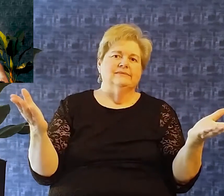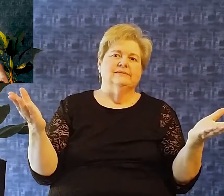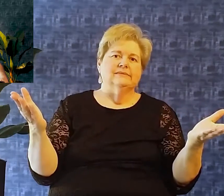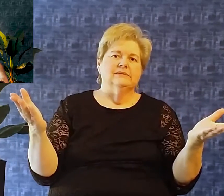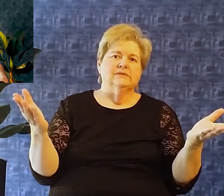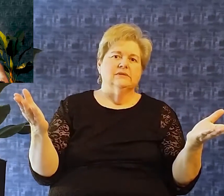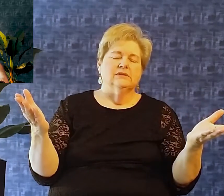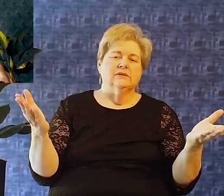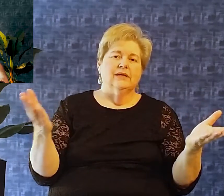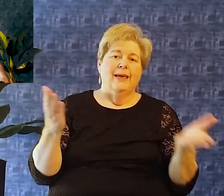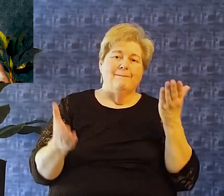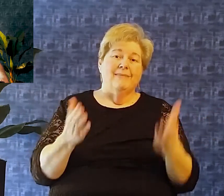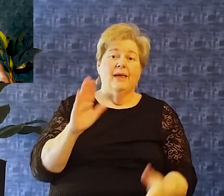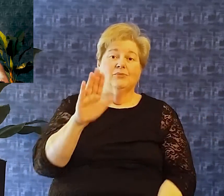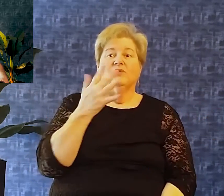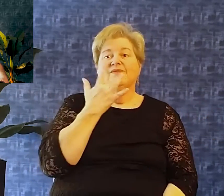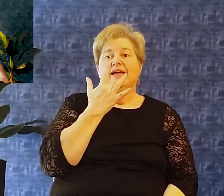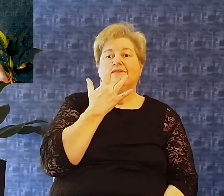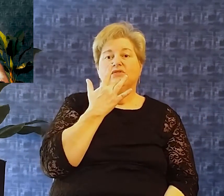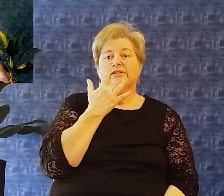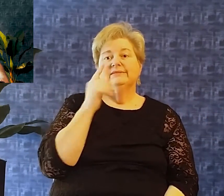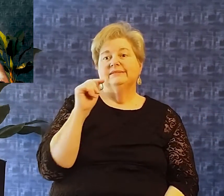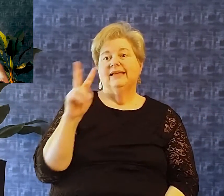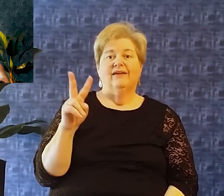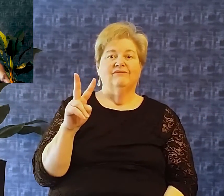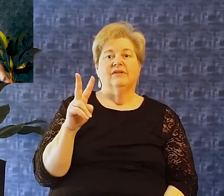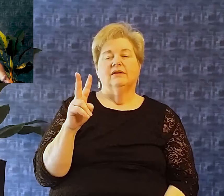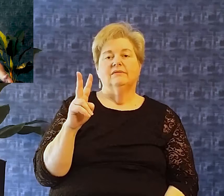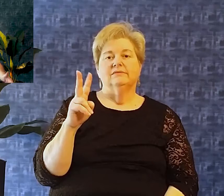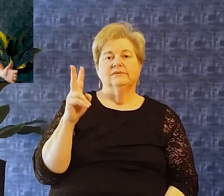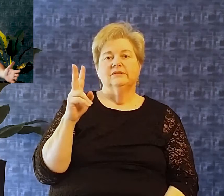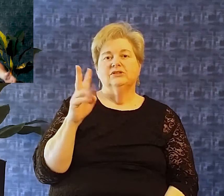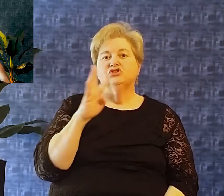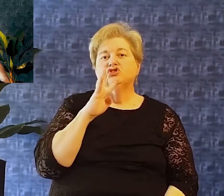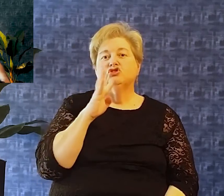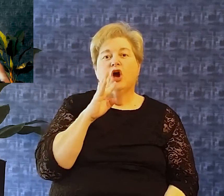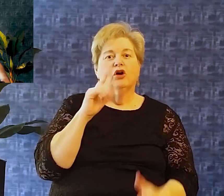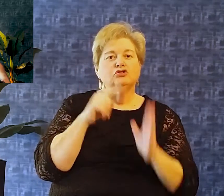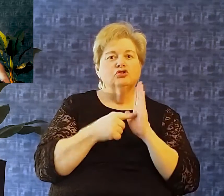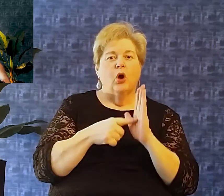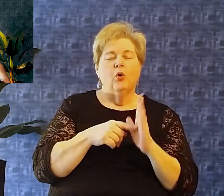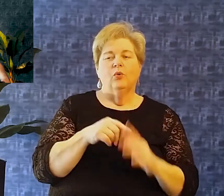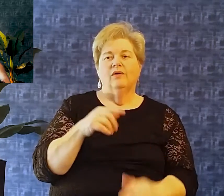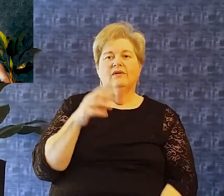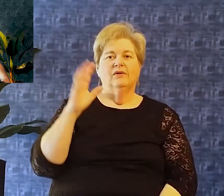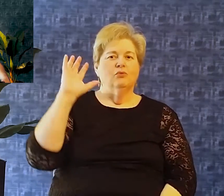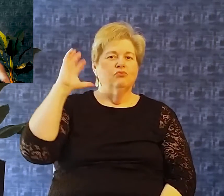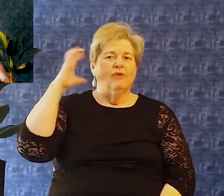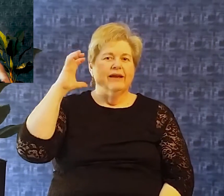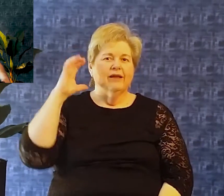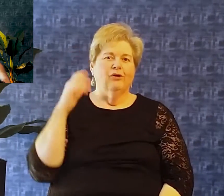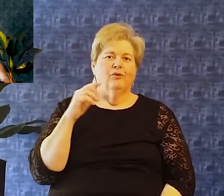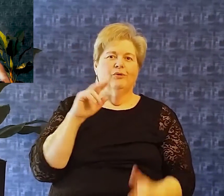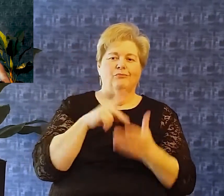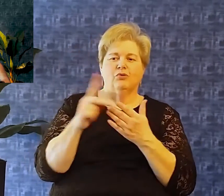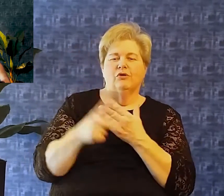of places Maybe it's your favorite TV talk show Maybe it's your favorite radio